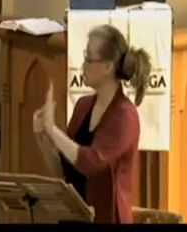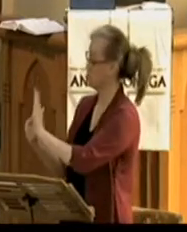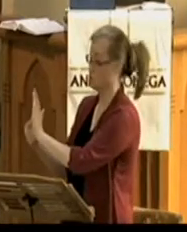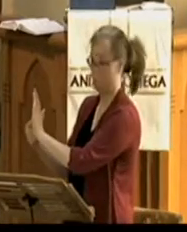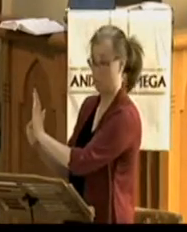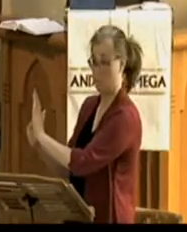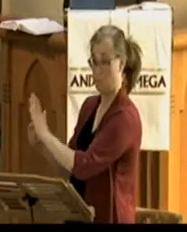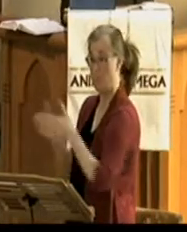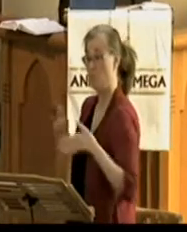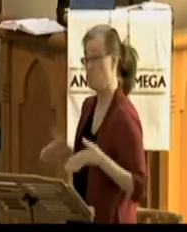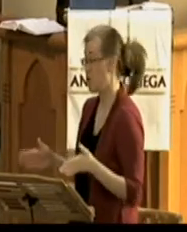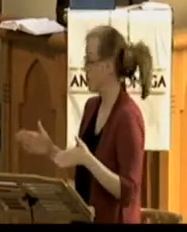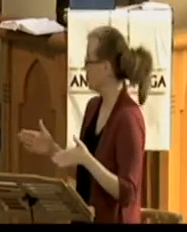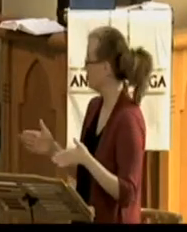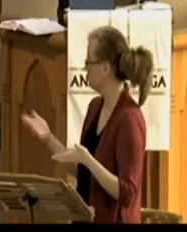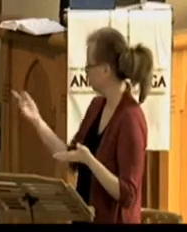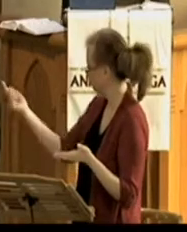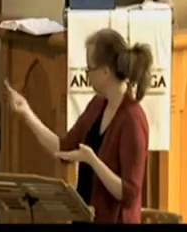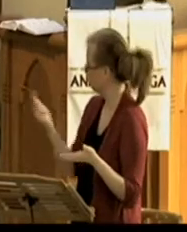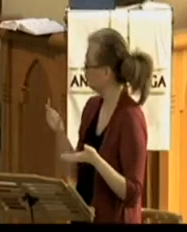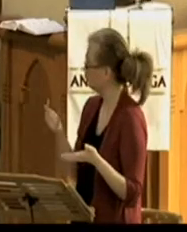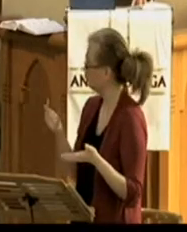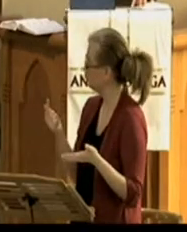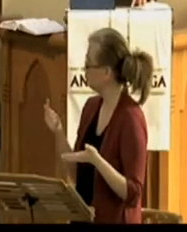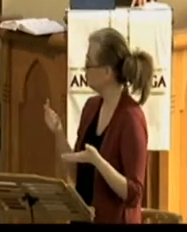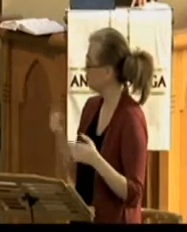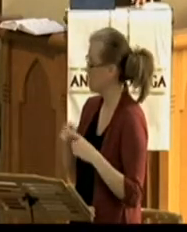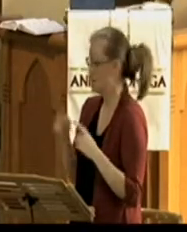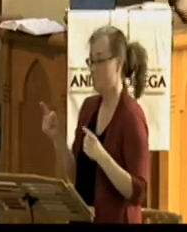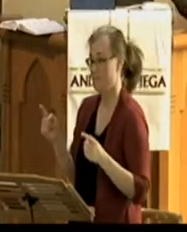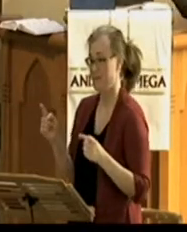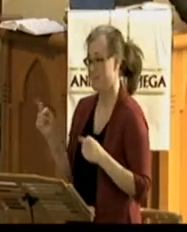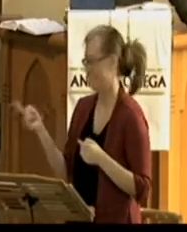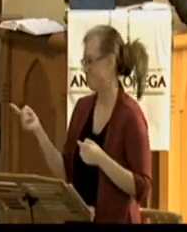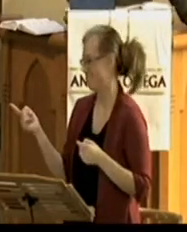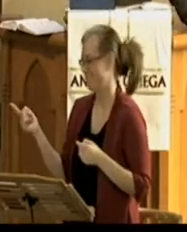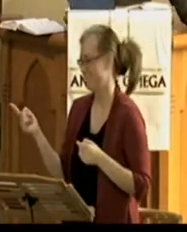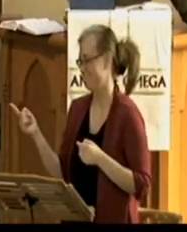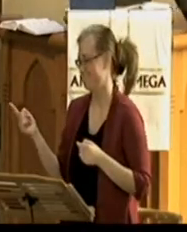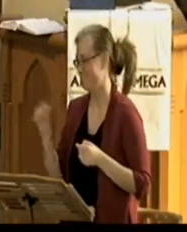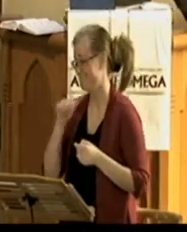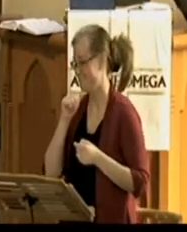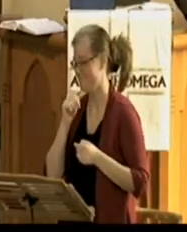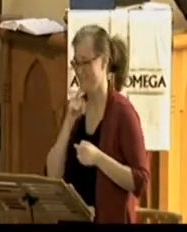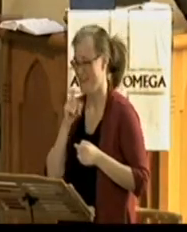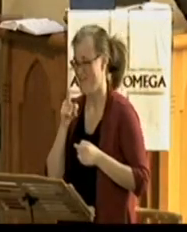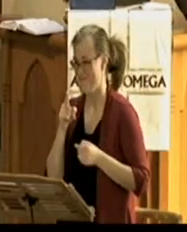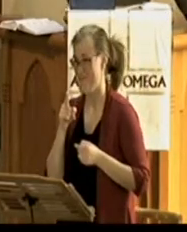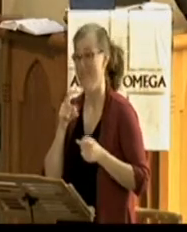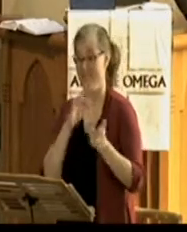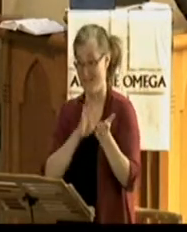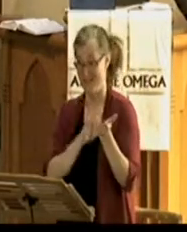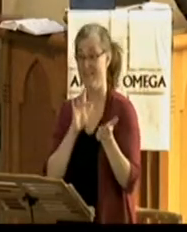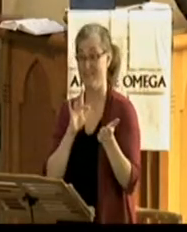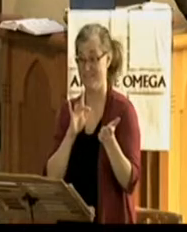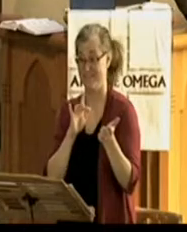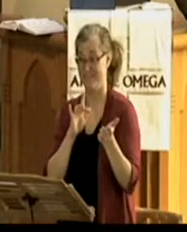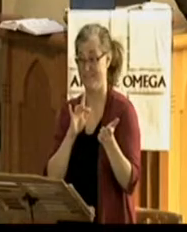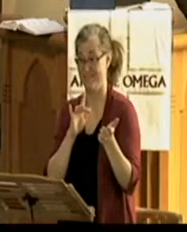Because it says, Thomas, Jesus replies to Thomas. Thomas, because you have seen me, you have believed. Blessed